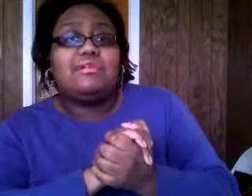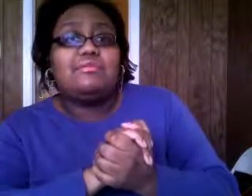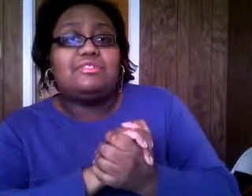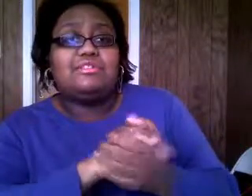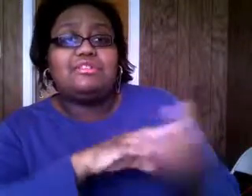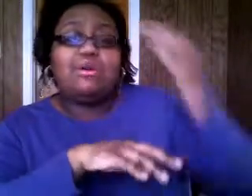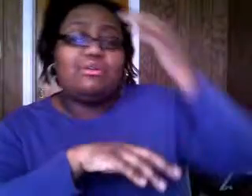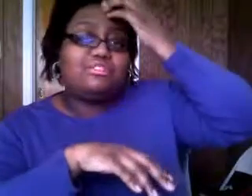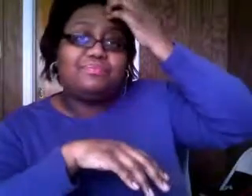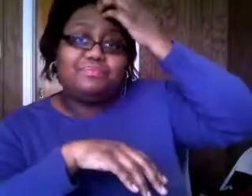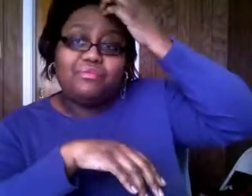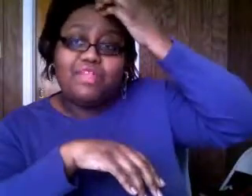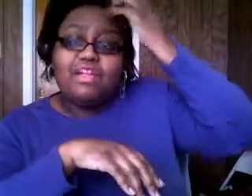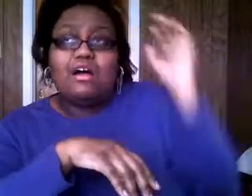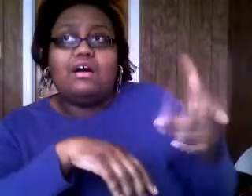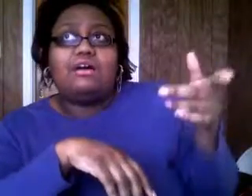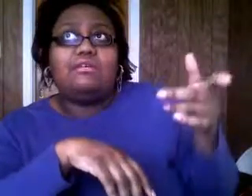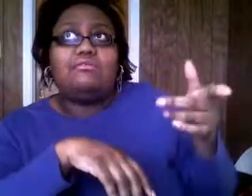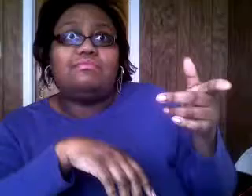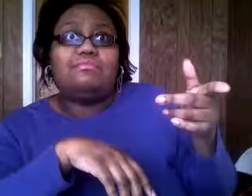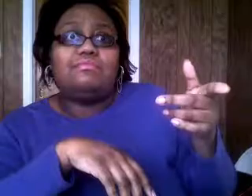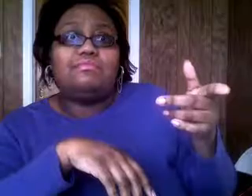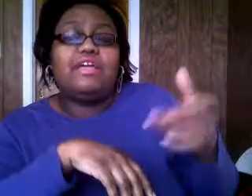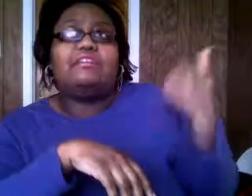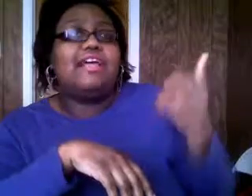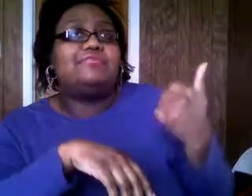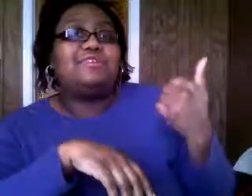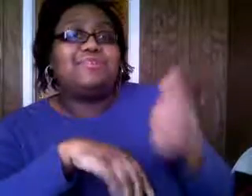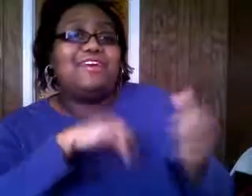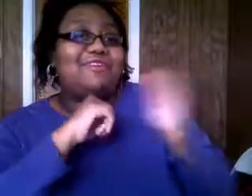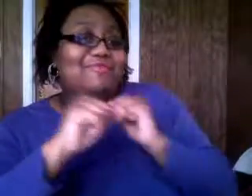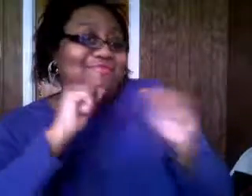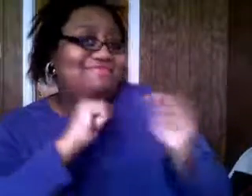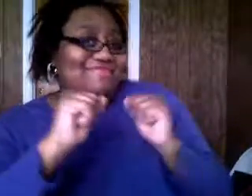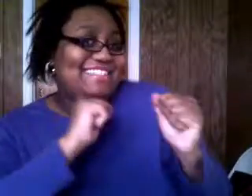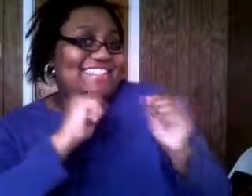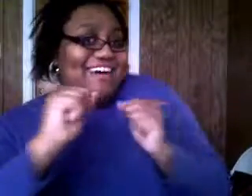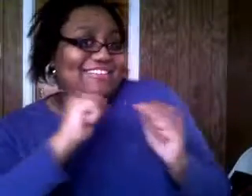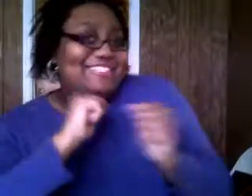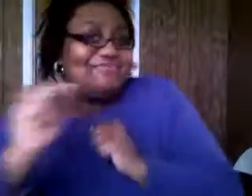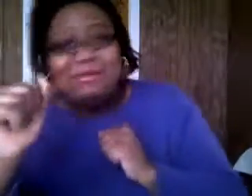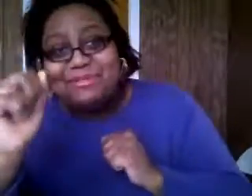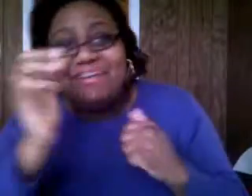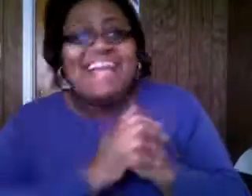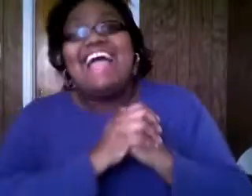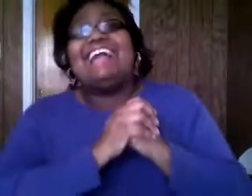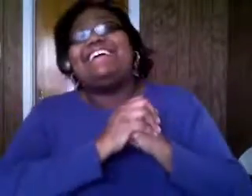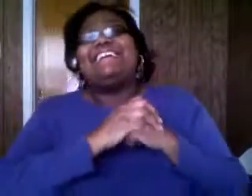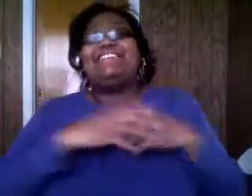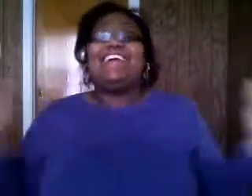to the auto show um yeah last week i went to the auto show with my boot and uh we